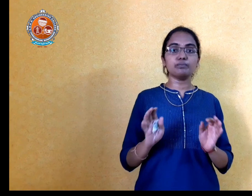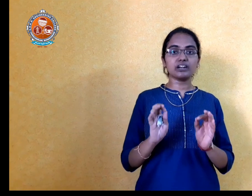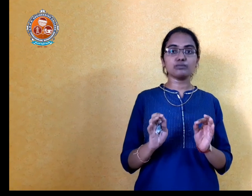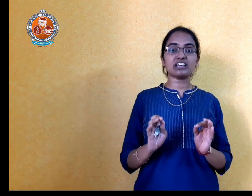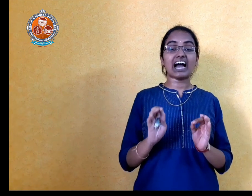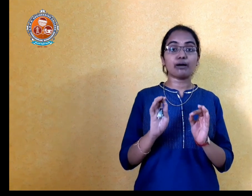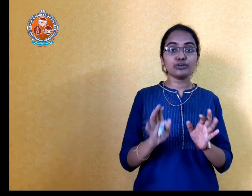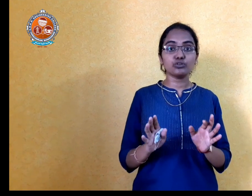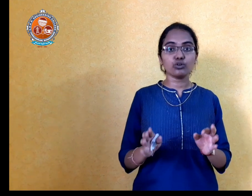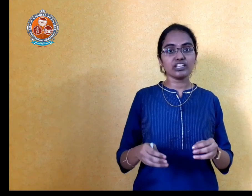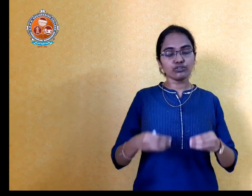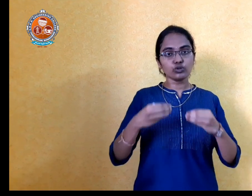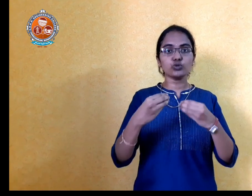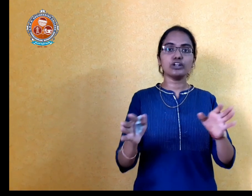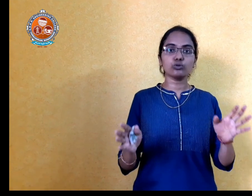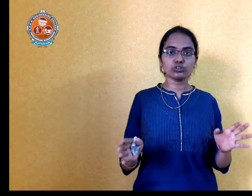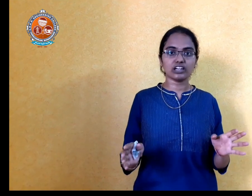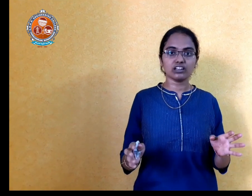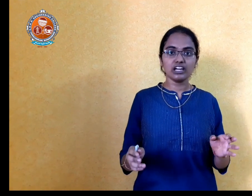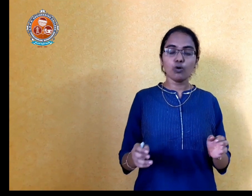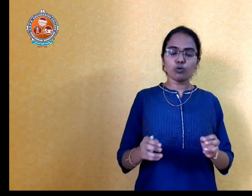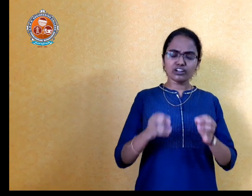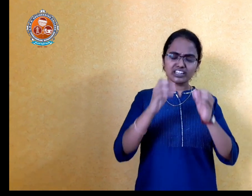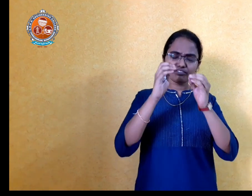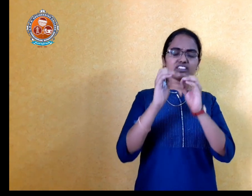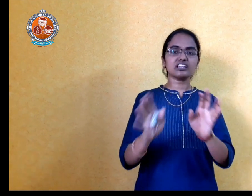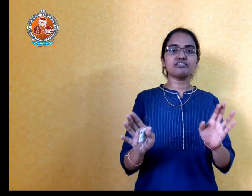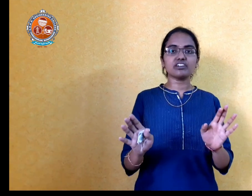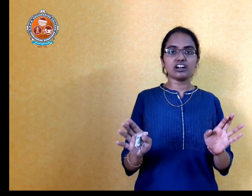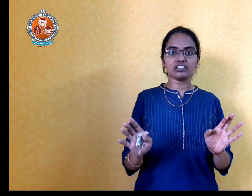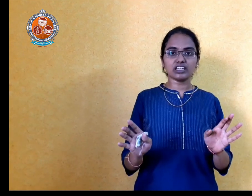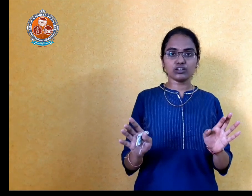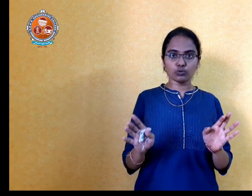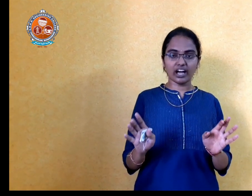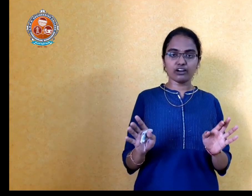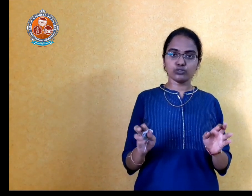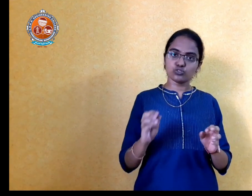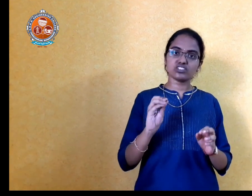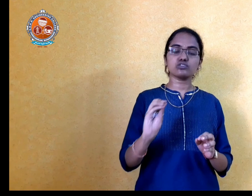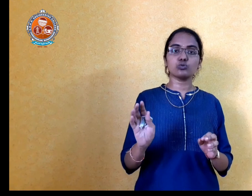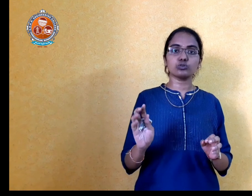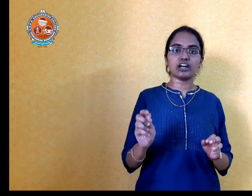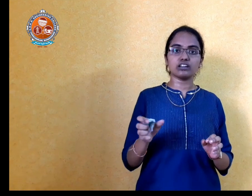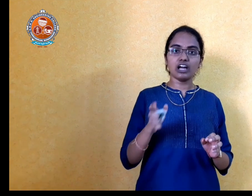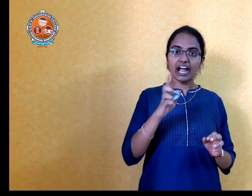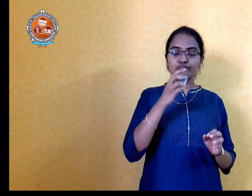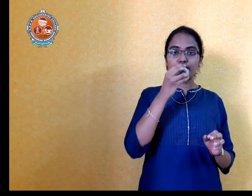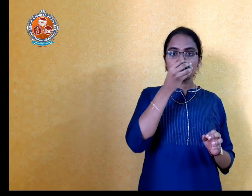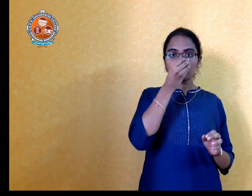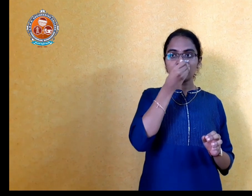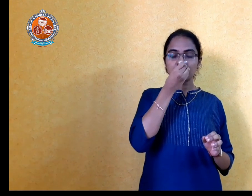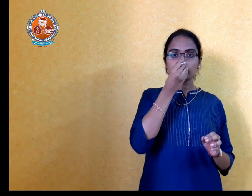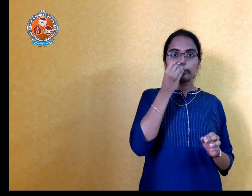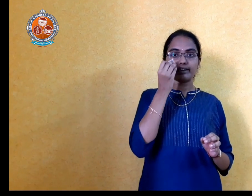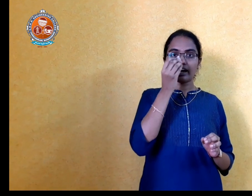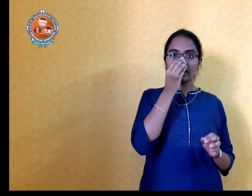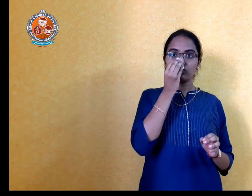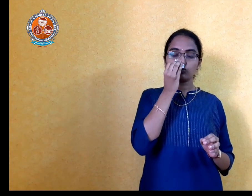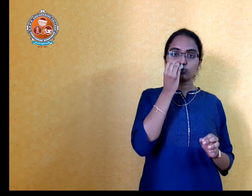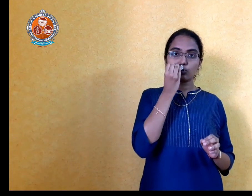becomes a habit to you and you will do that. Whatever the difficult thing you have, you just do that. And one more thing is that, I used to